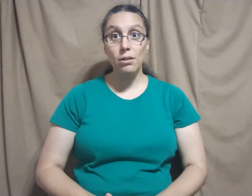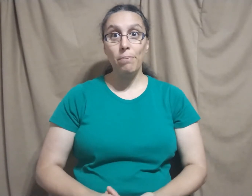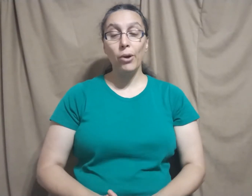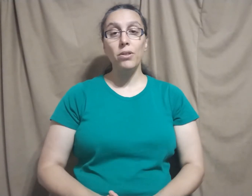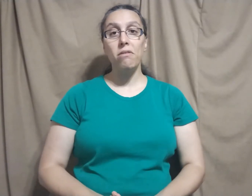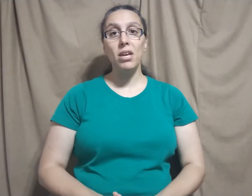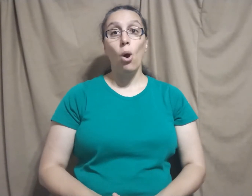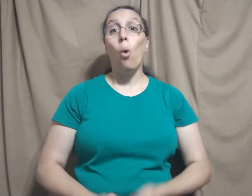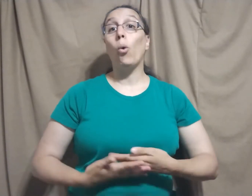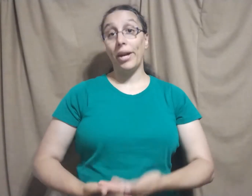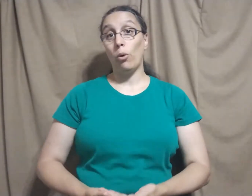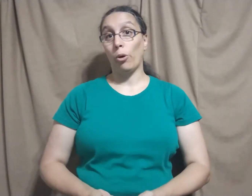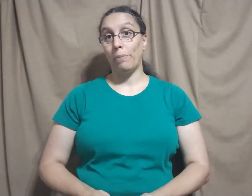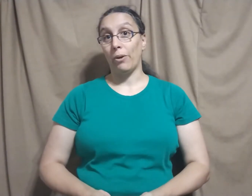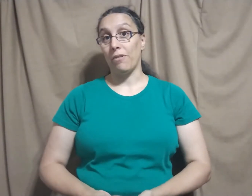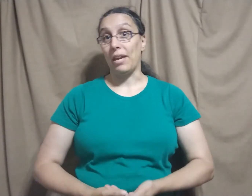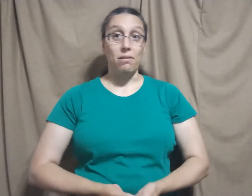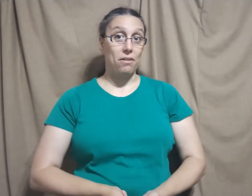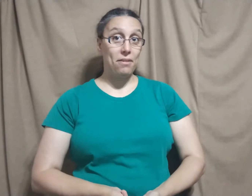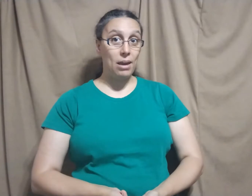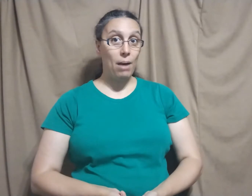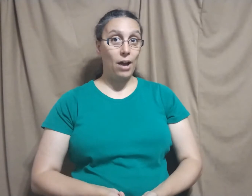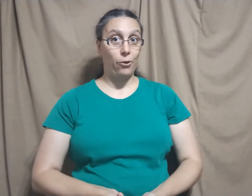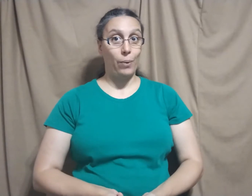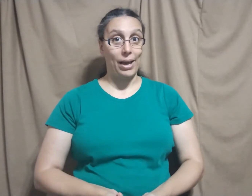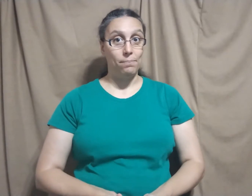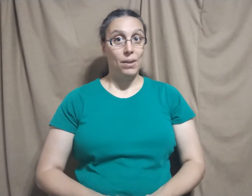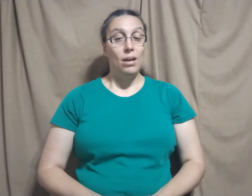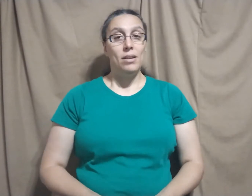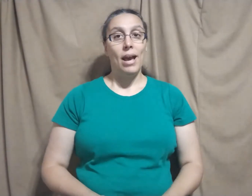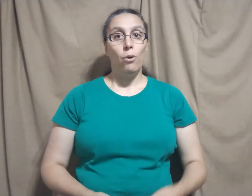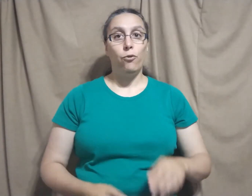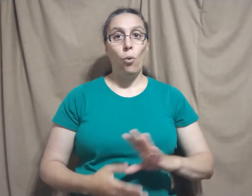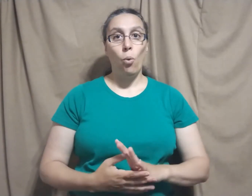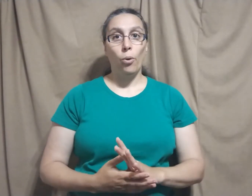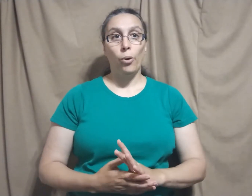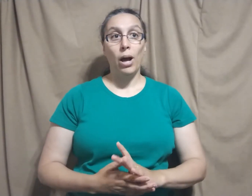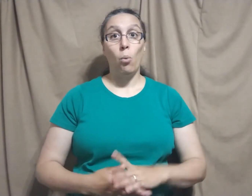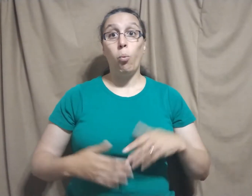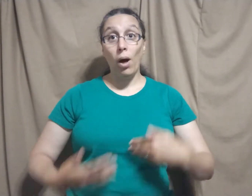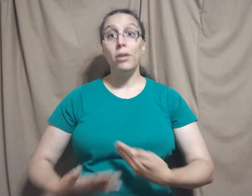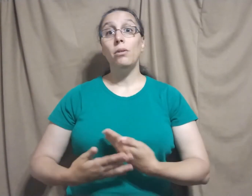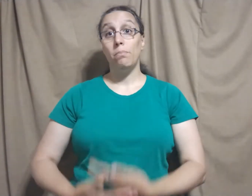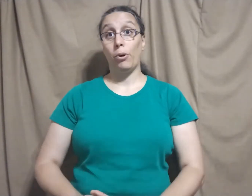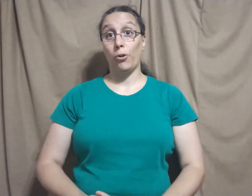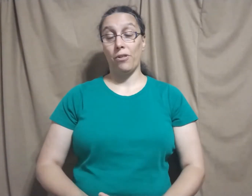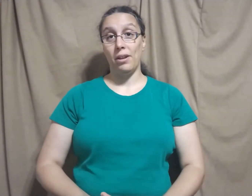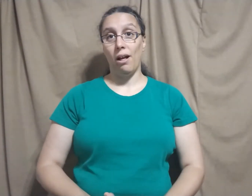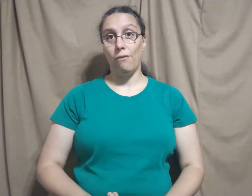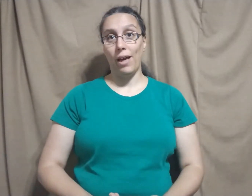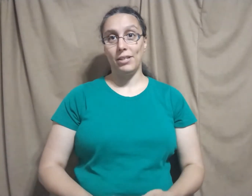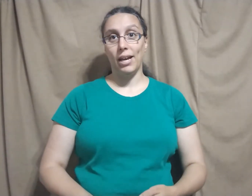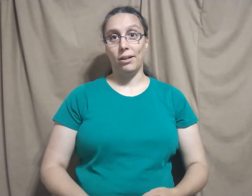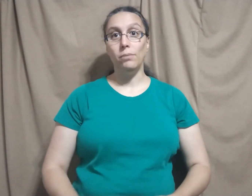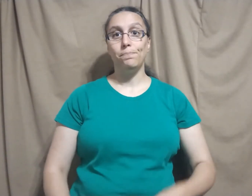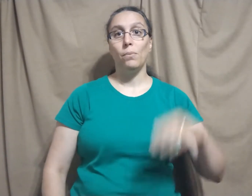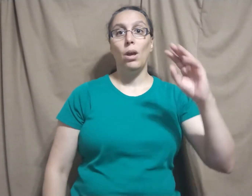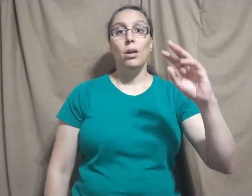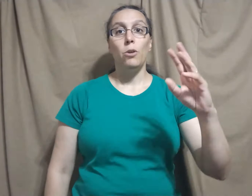baroncy or a court baroncy. It's the same either way. Now, for one person of that title, you